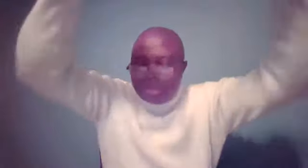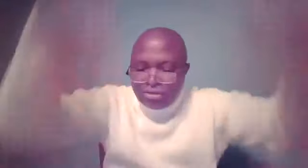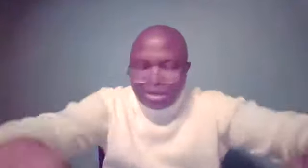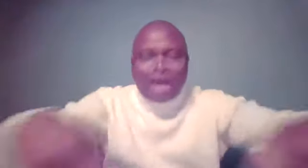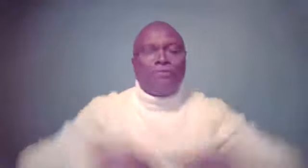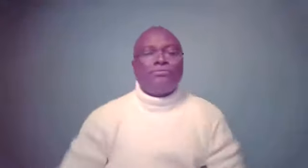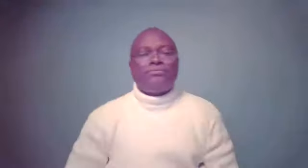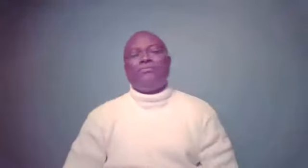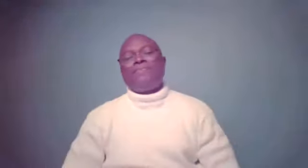Now.